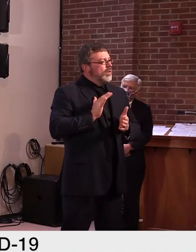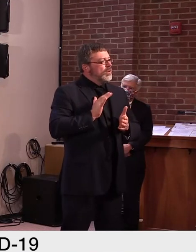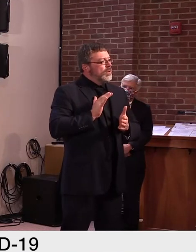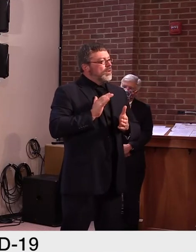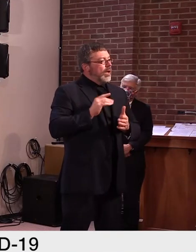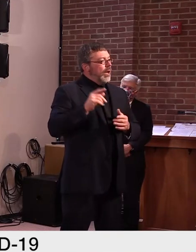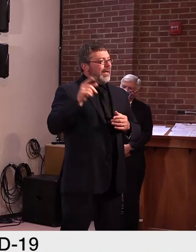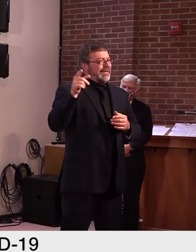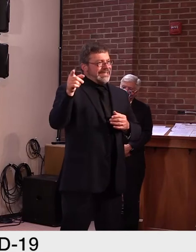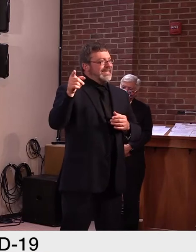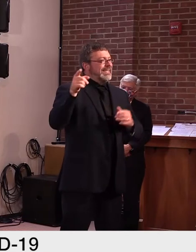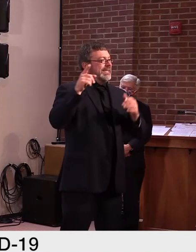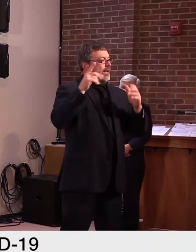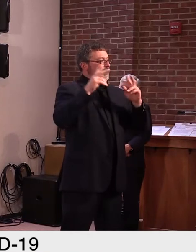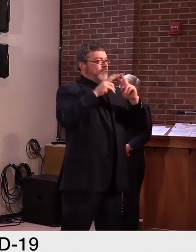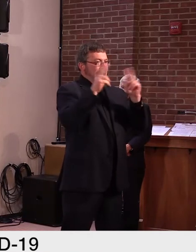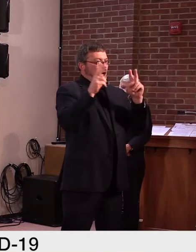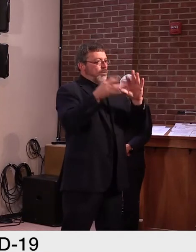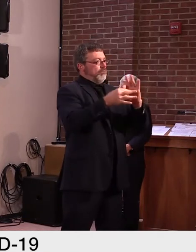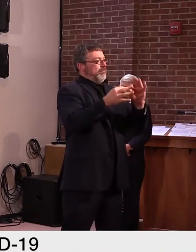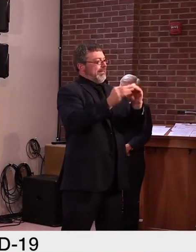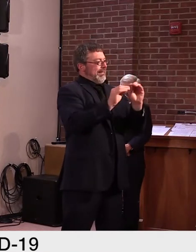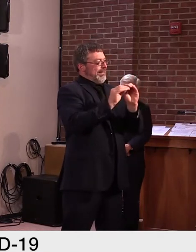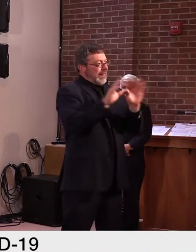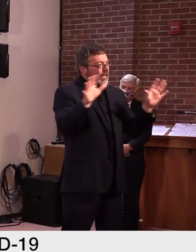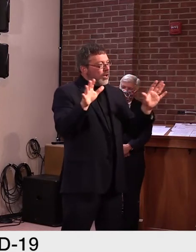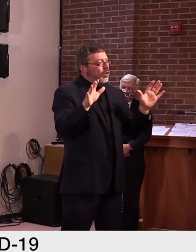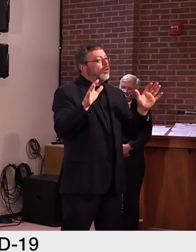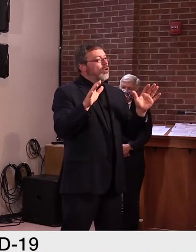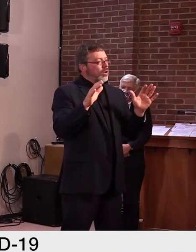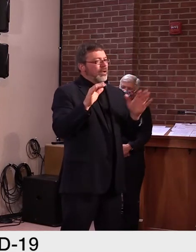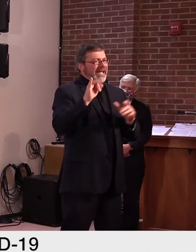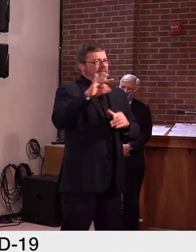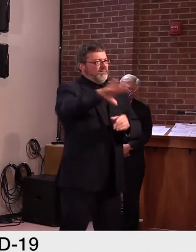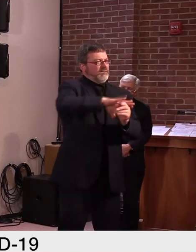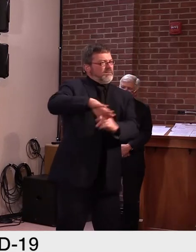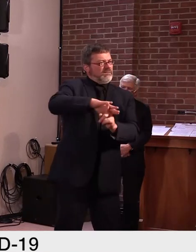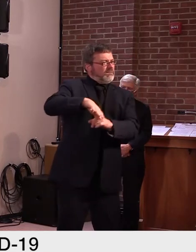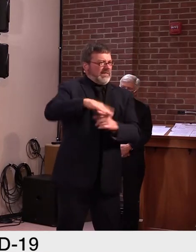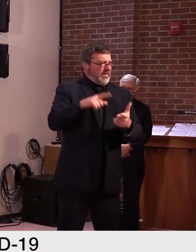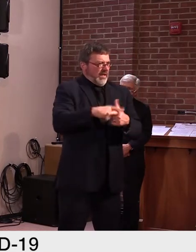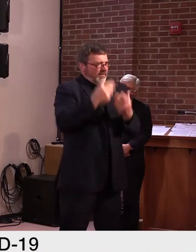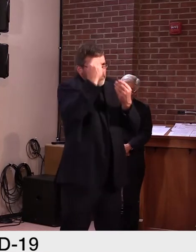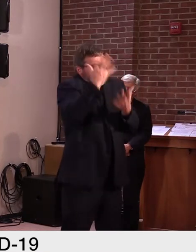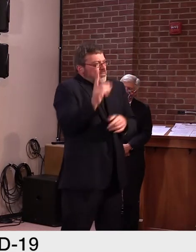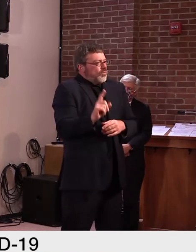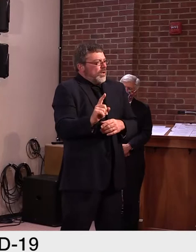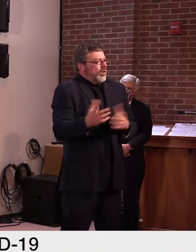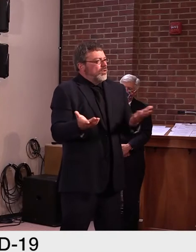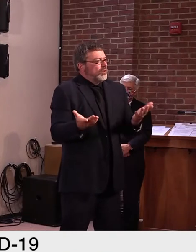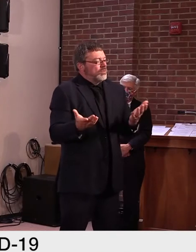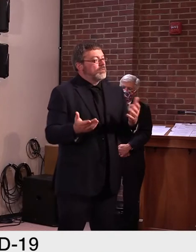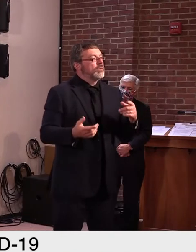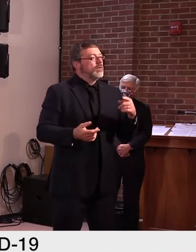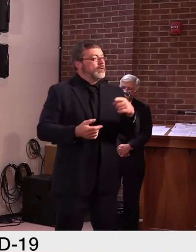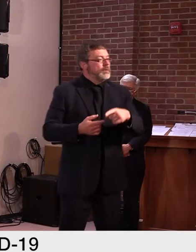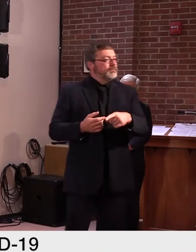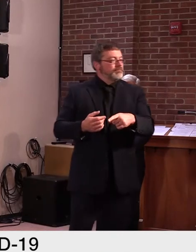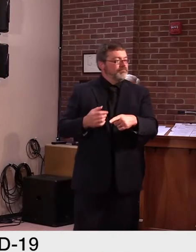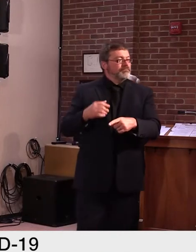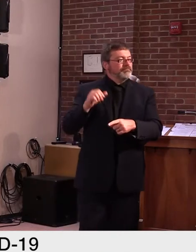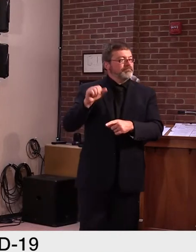I can say. do. Yeah, I do remember when he came out and said that we don't need masks. And then, you know, later on